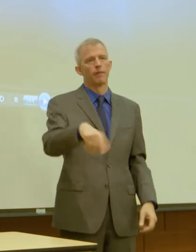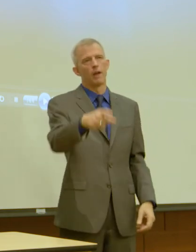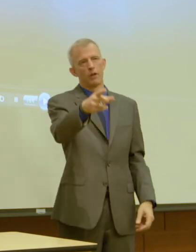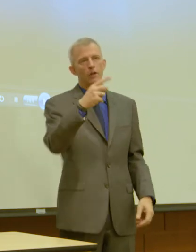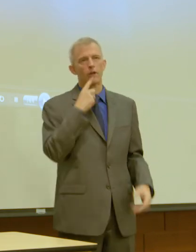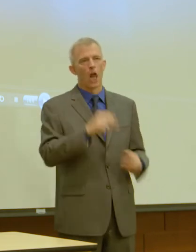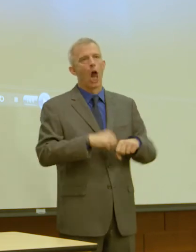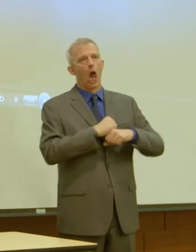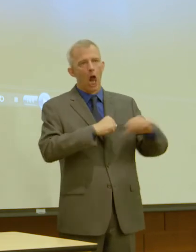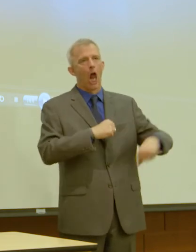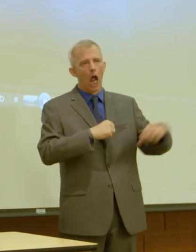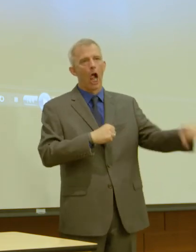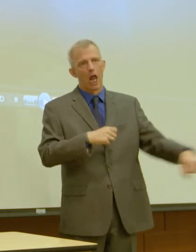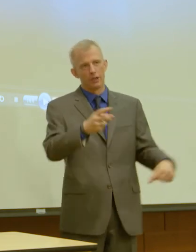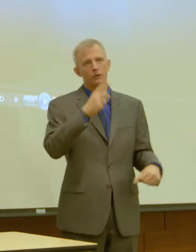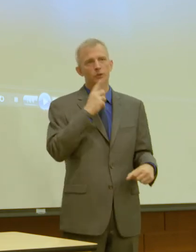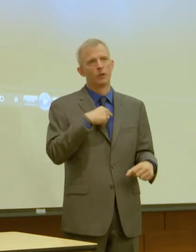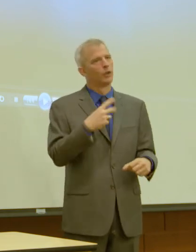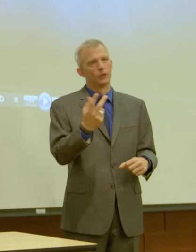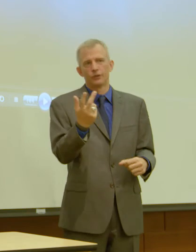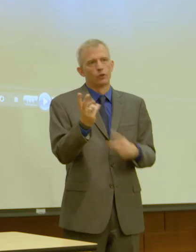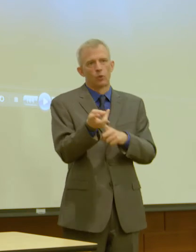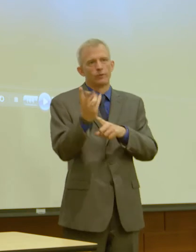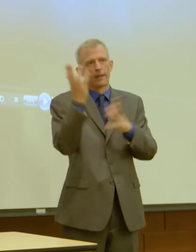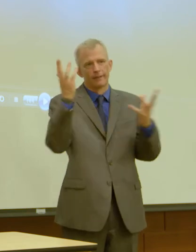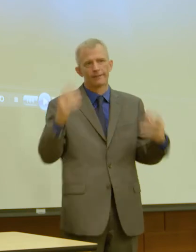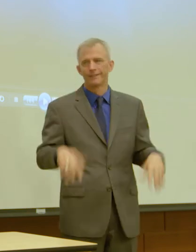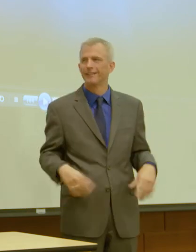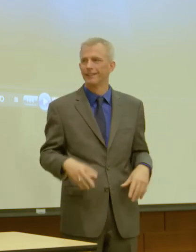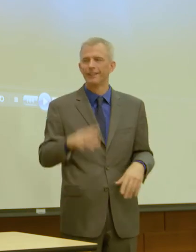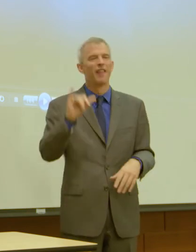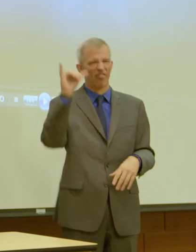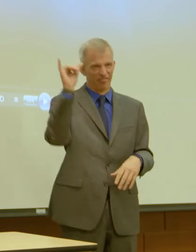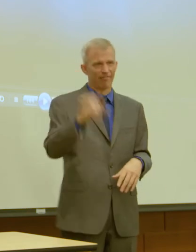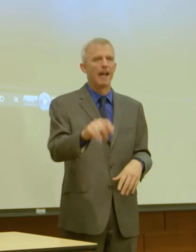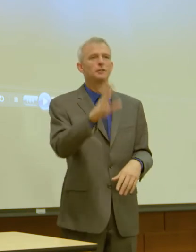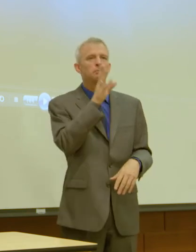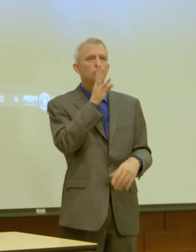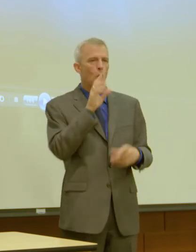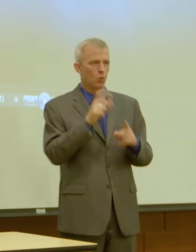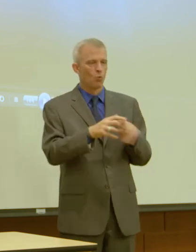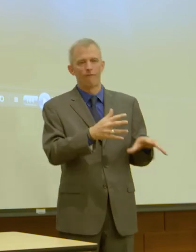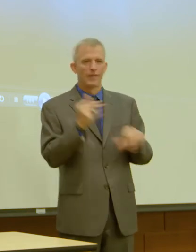five seconds. It took me two minutes. That's exactly right. Spoken words faster than your thumb in case you didn't hear them.